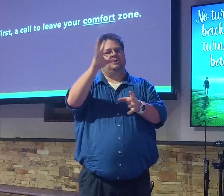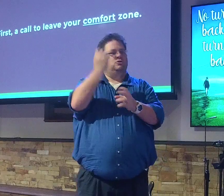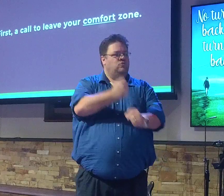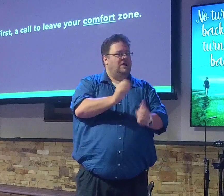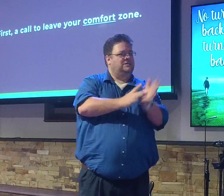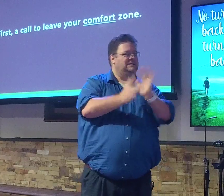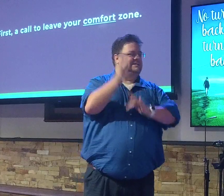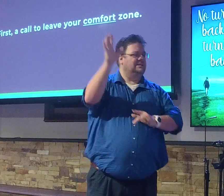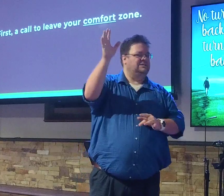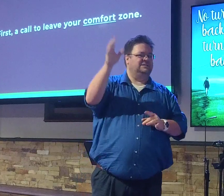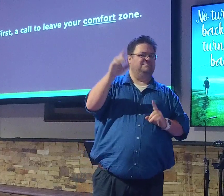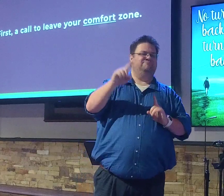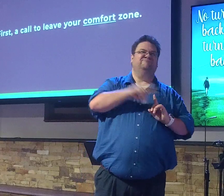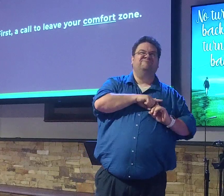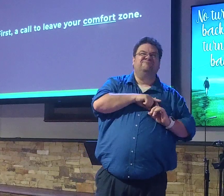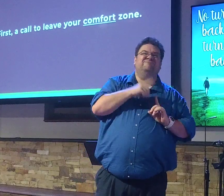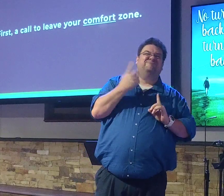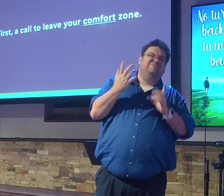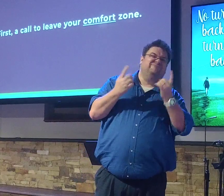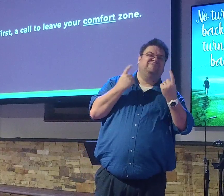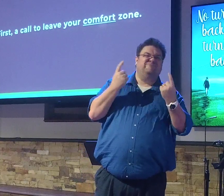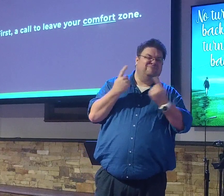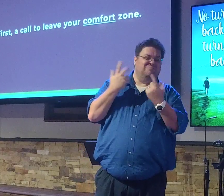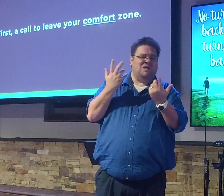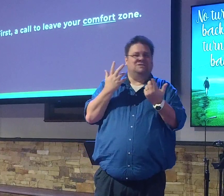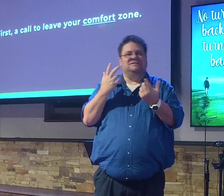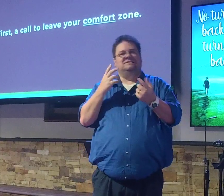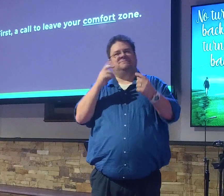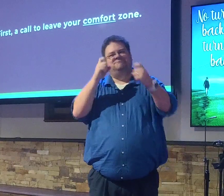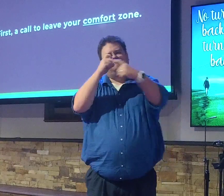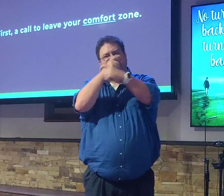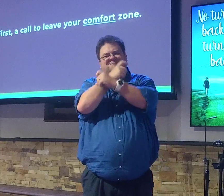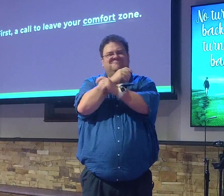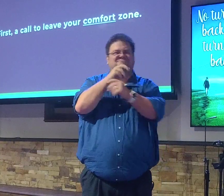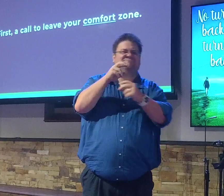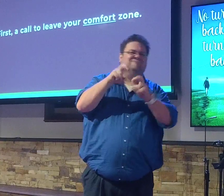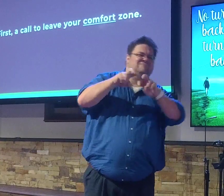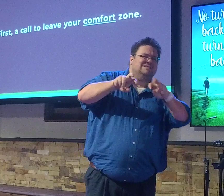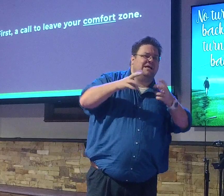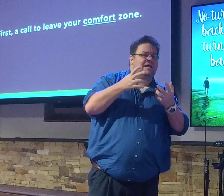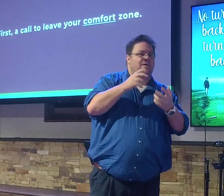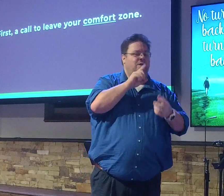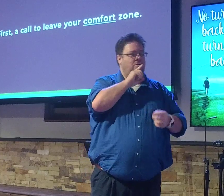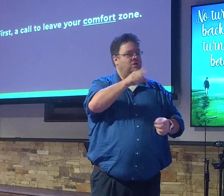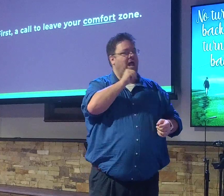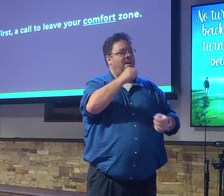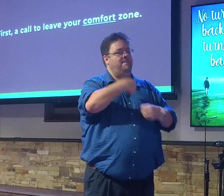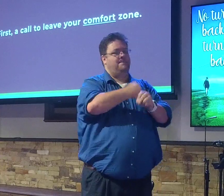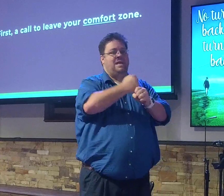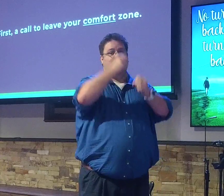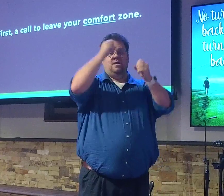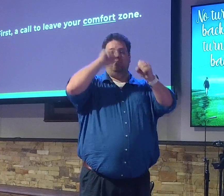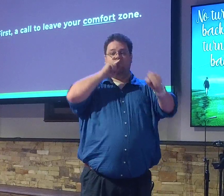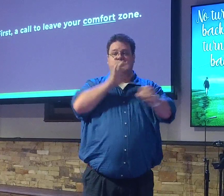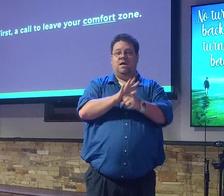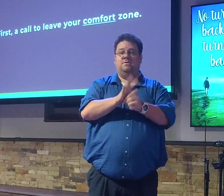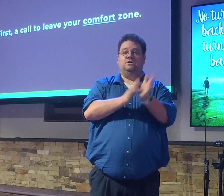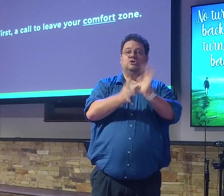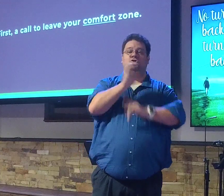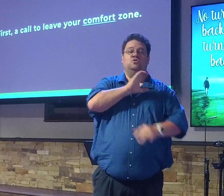your Savior. You're skeptical. Maybe you're searching. You're looking. You're considering. But you have not made a commitment to Jesus Christ yet. You haven't